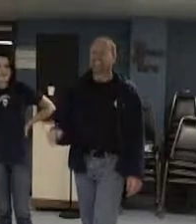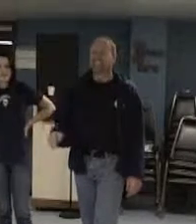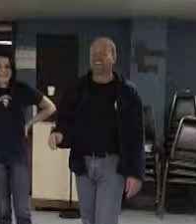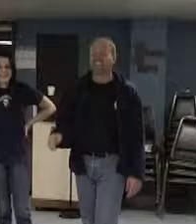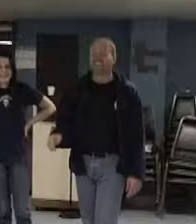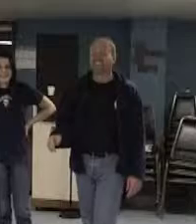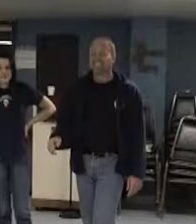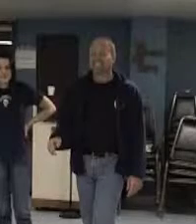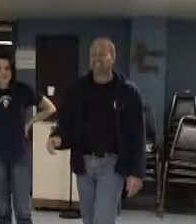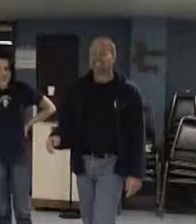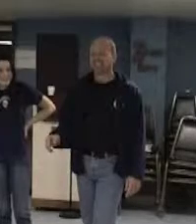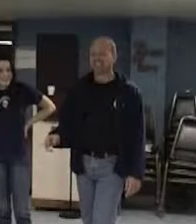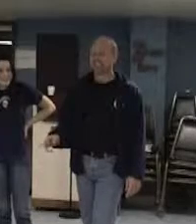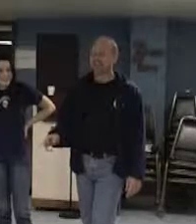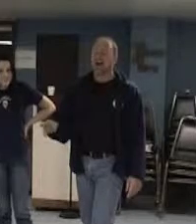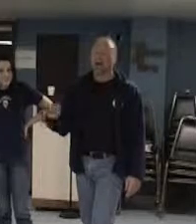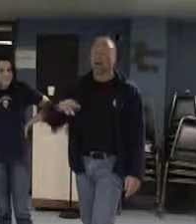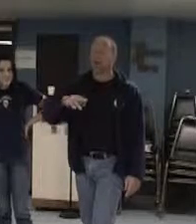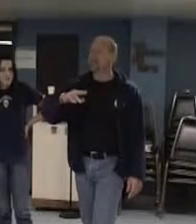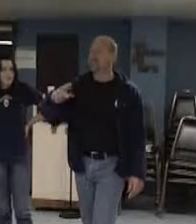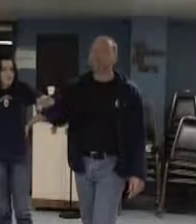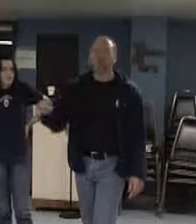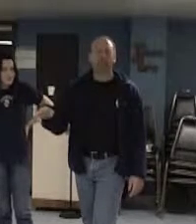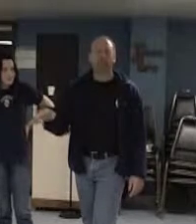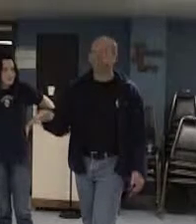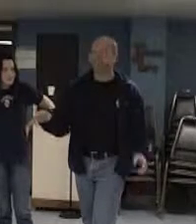I can't believe you don't care. I don't care one bit.